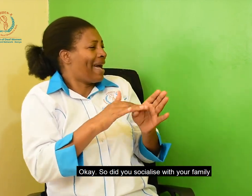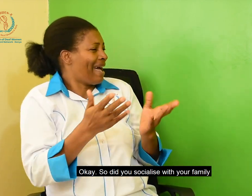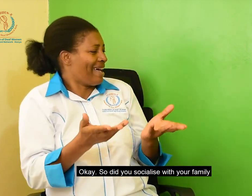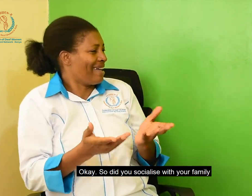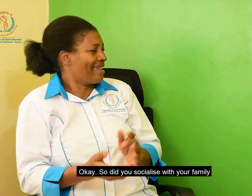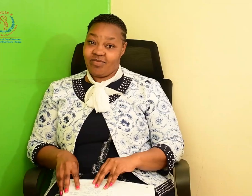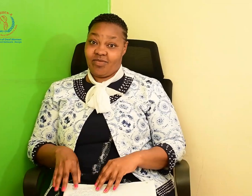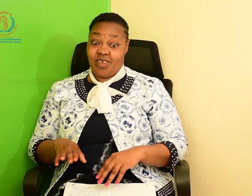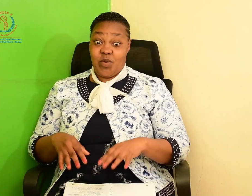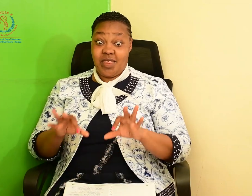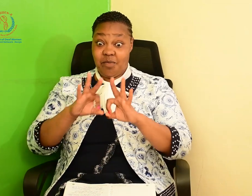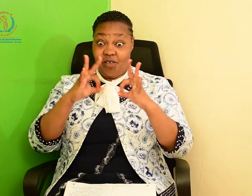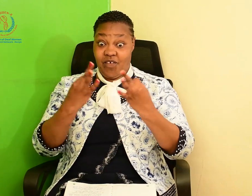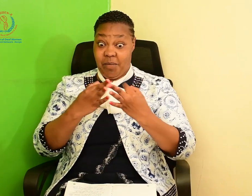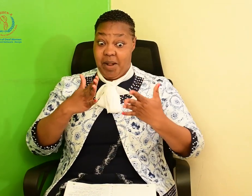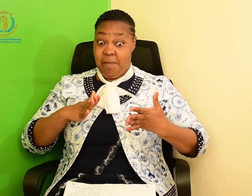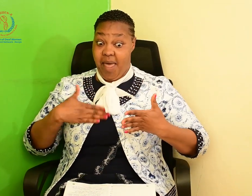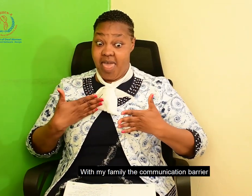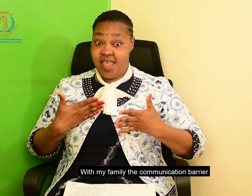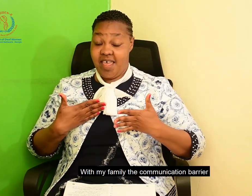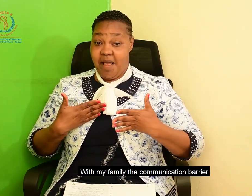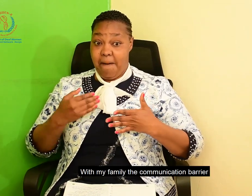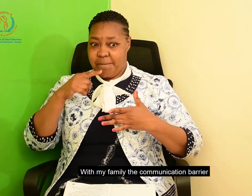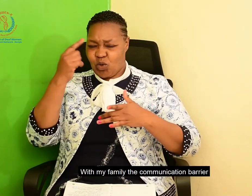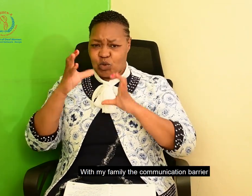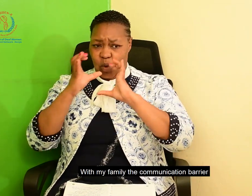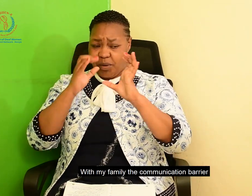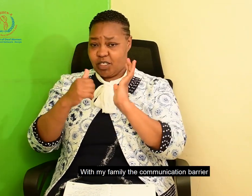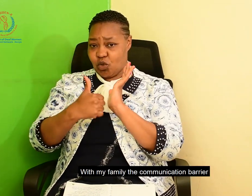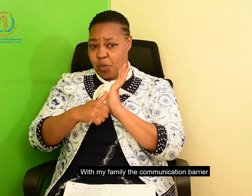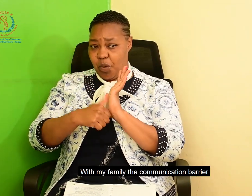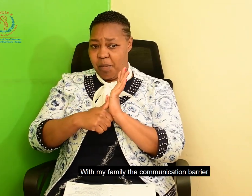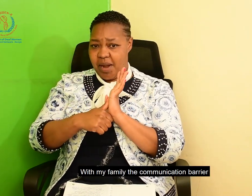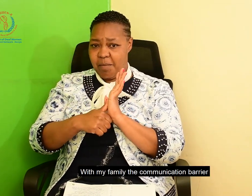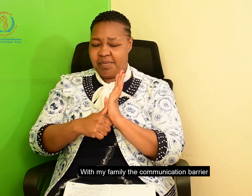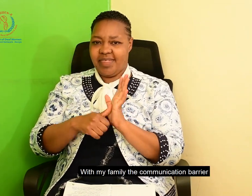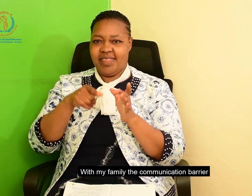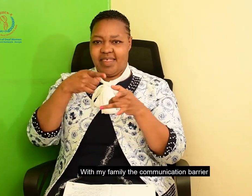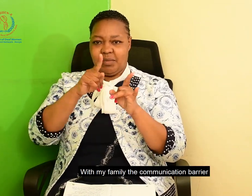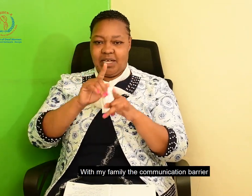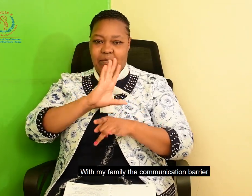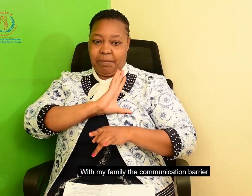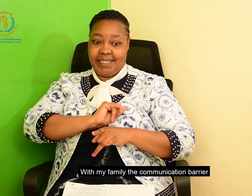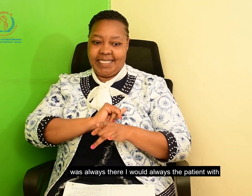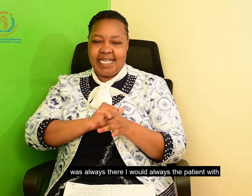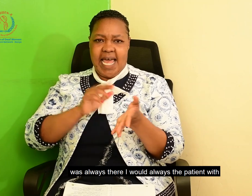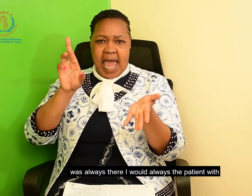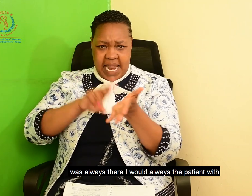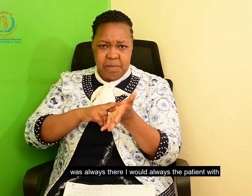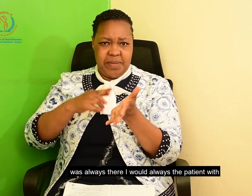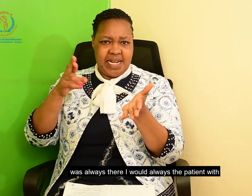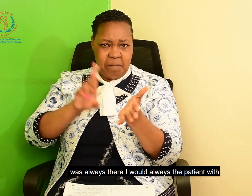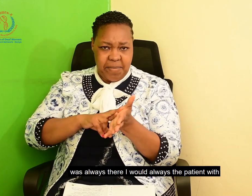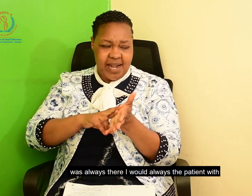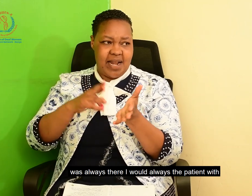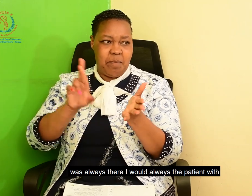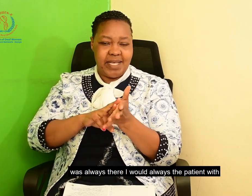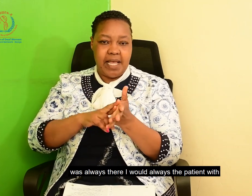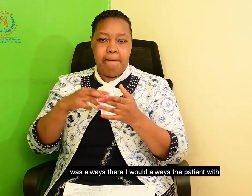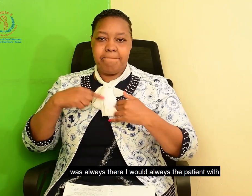How was your communication with them? With my family, the communication barrier was always there, but I would always be